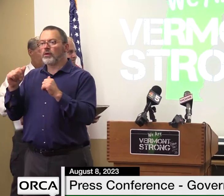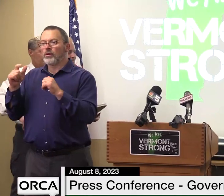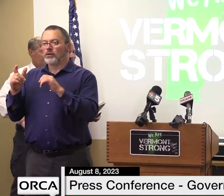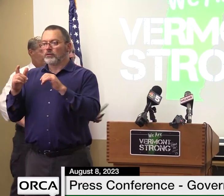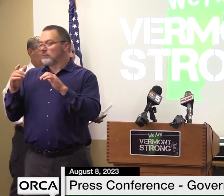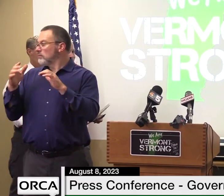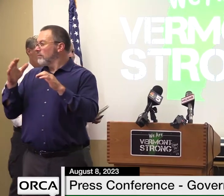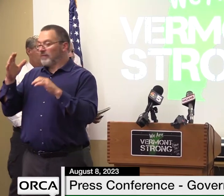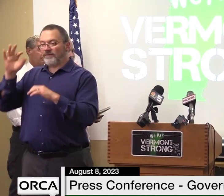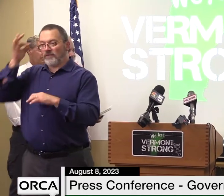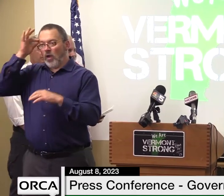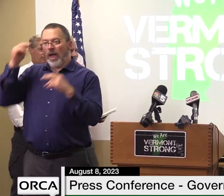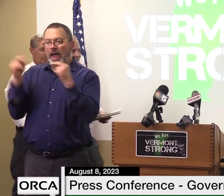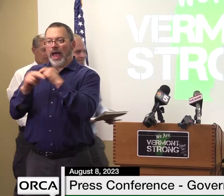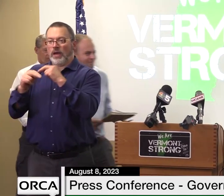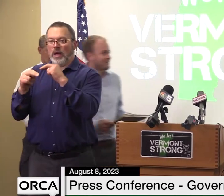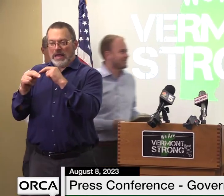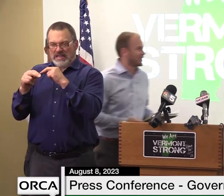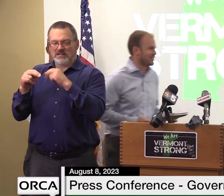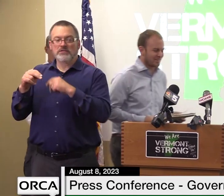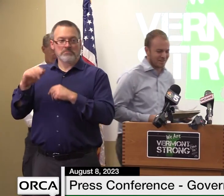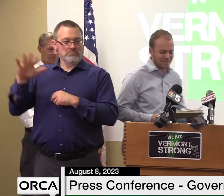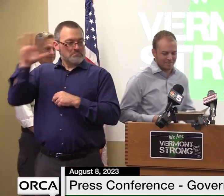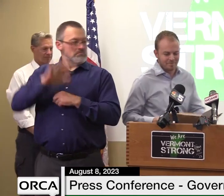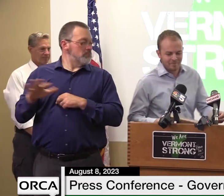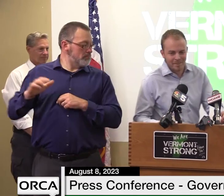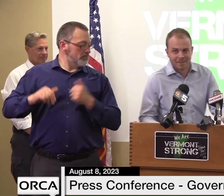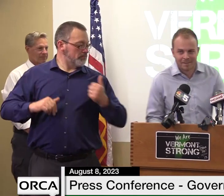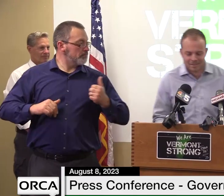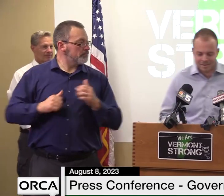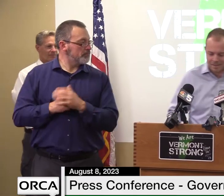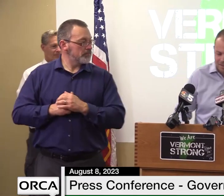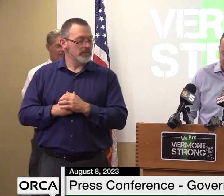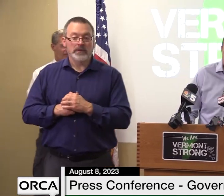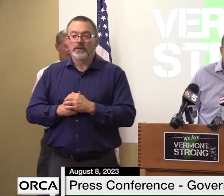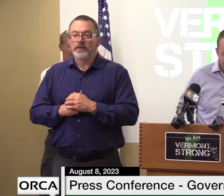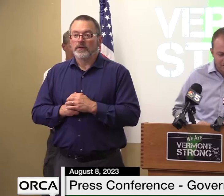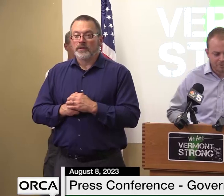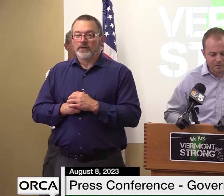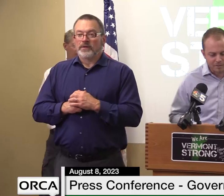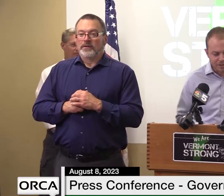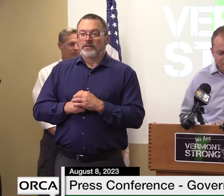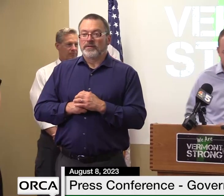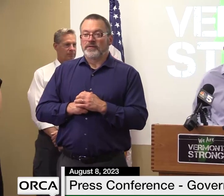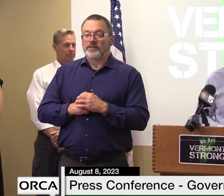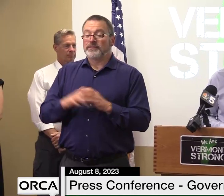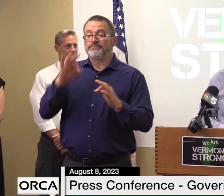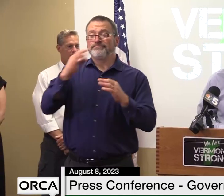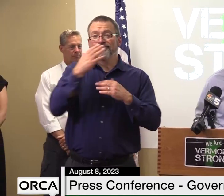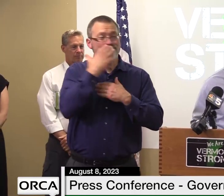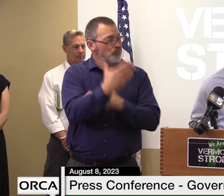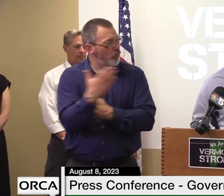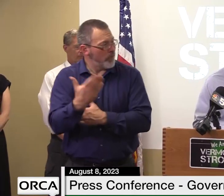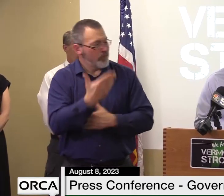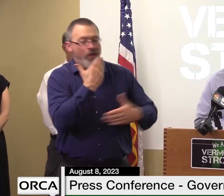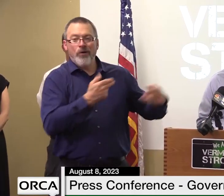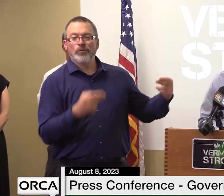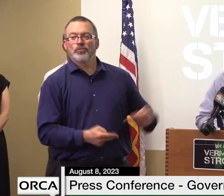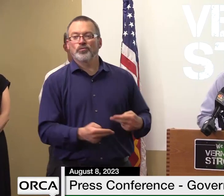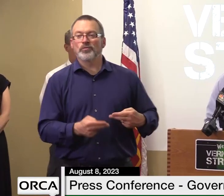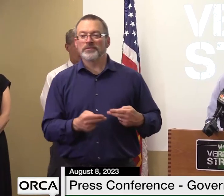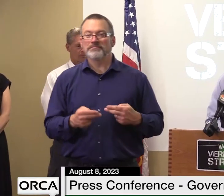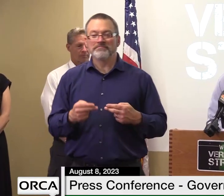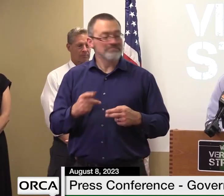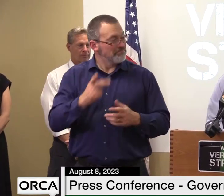division for the vermont division office thank you matthew thanks thanks good morning uh first of thank you to uh secretary flynn